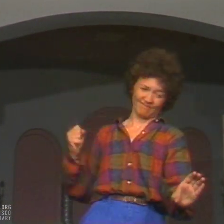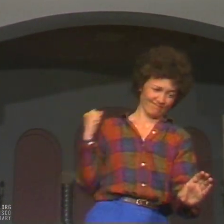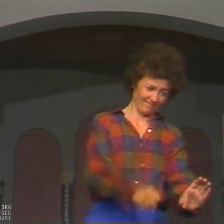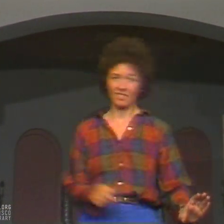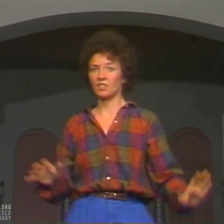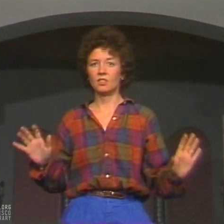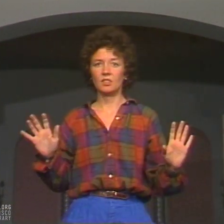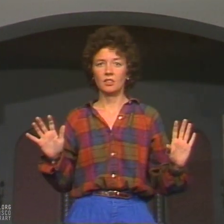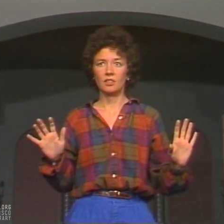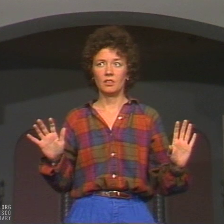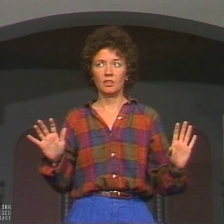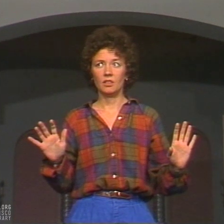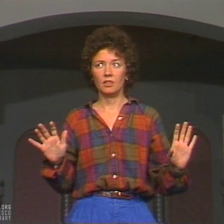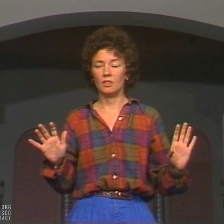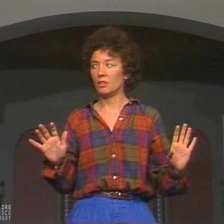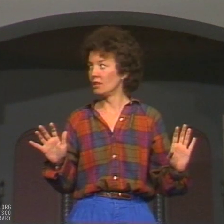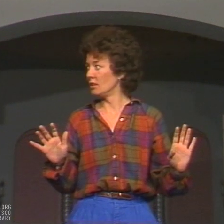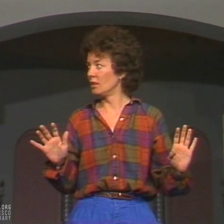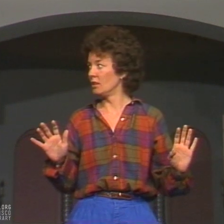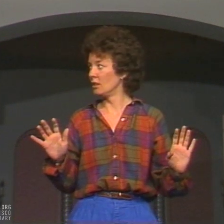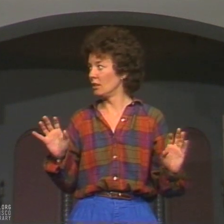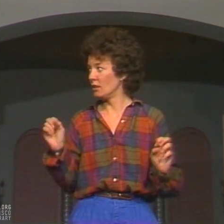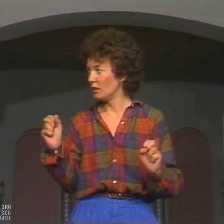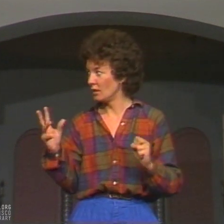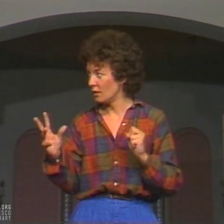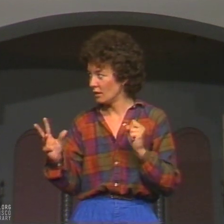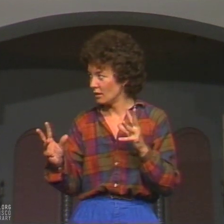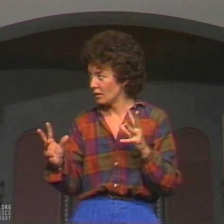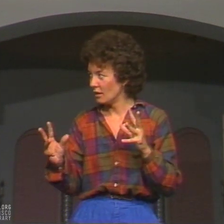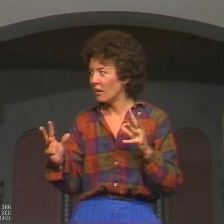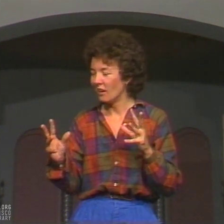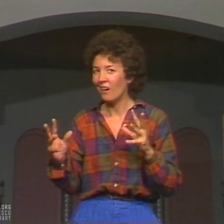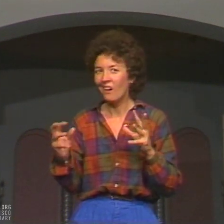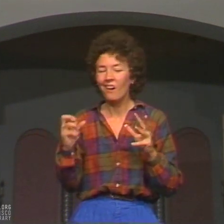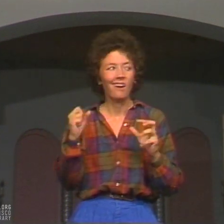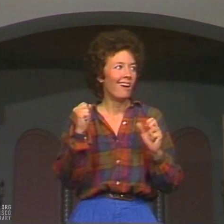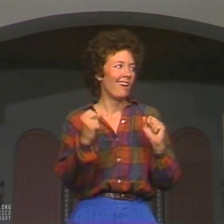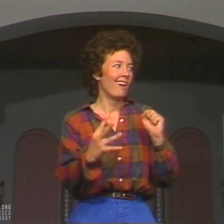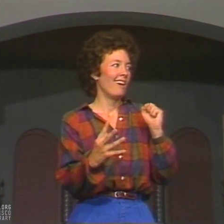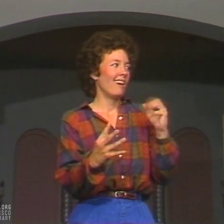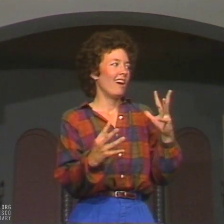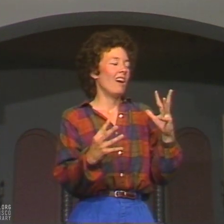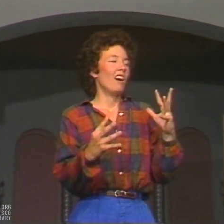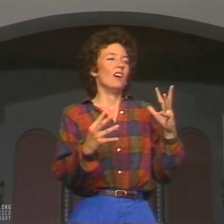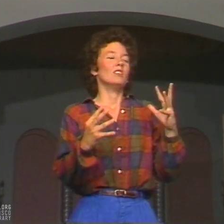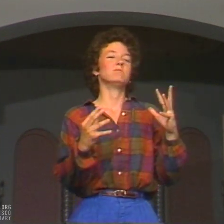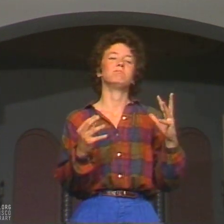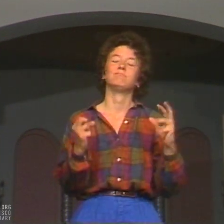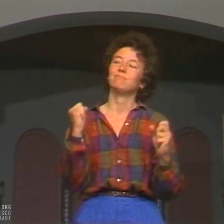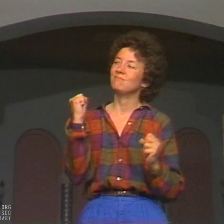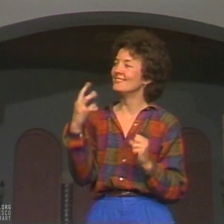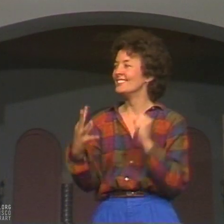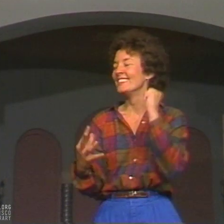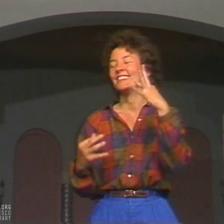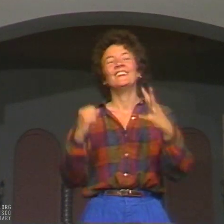and clear. And for the width of a breath, we grant each other asylum,